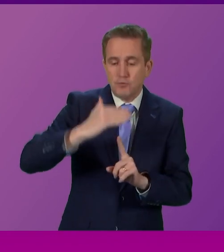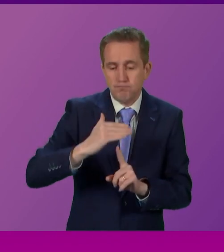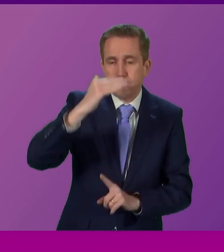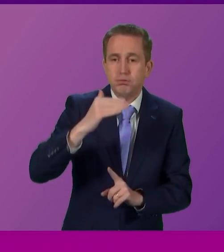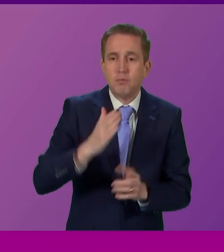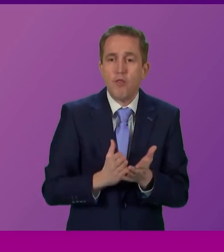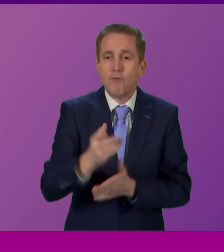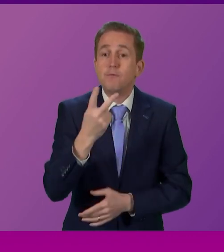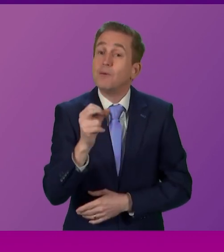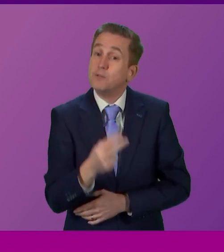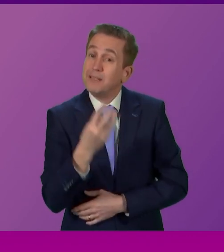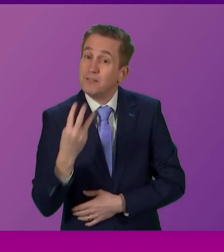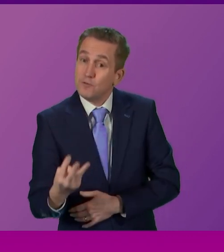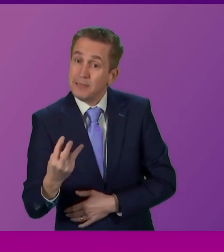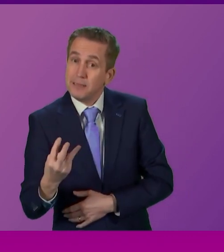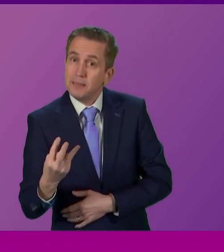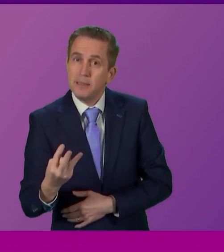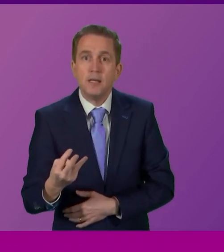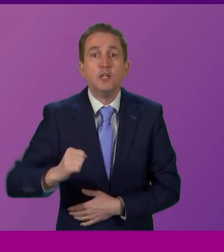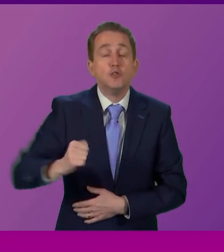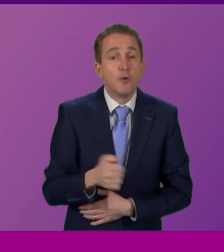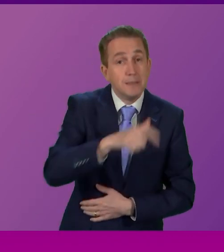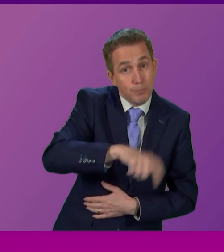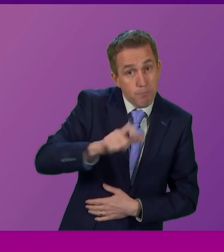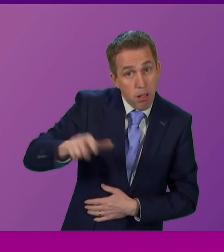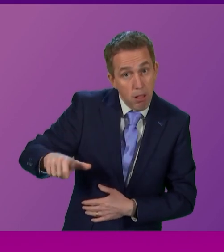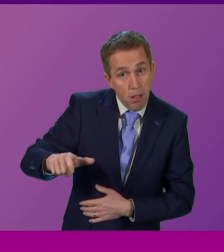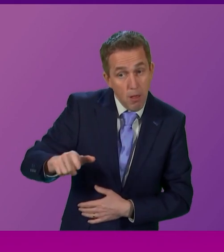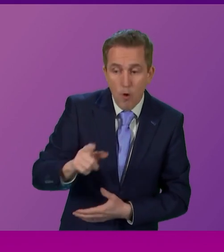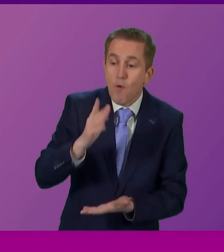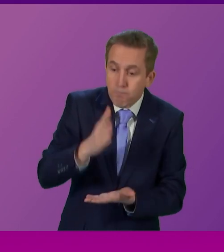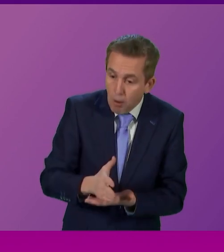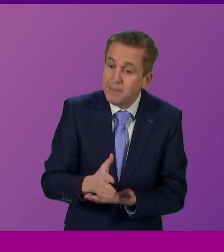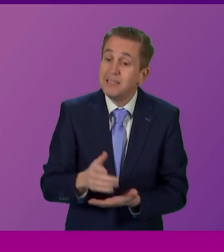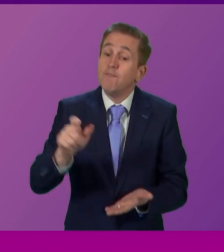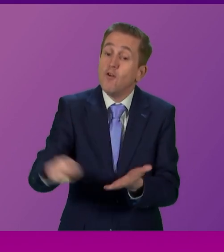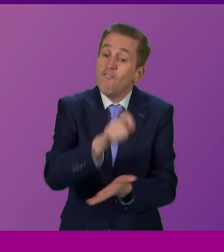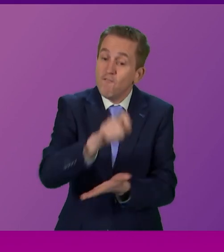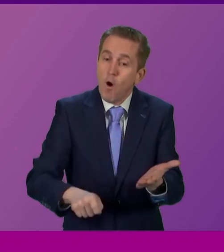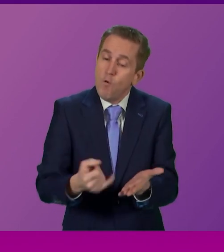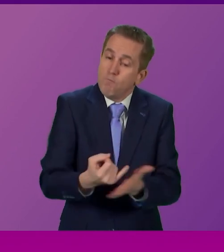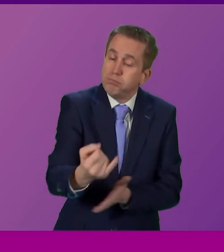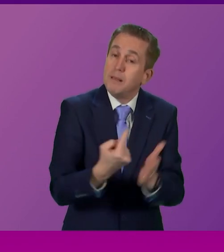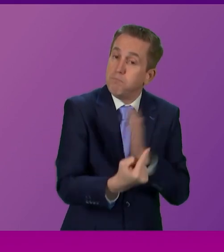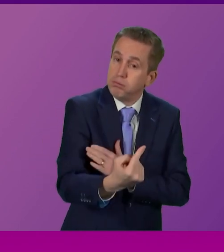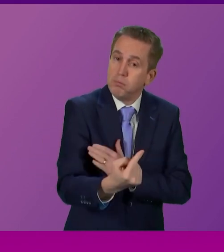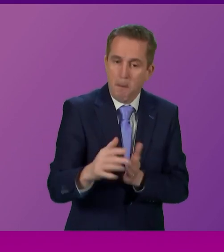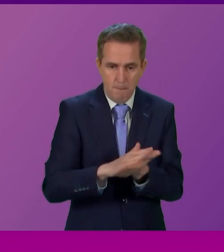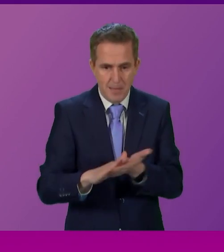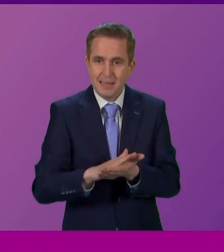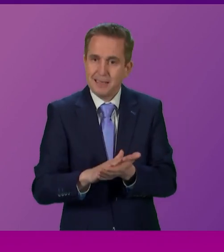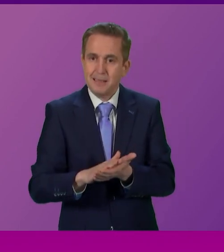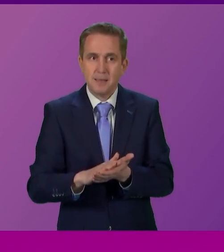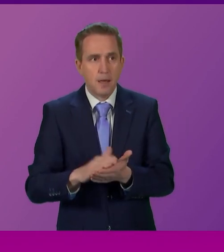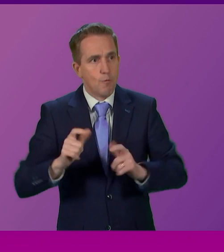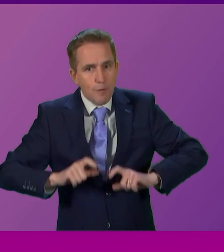2023. People in Scotland were promised that a no vote would secure Scotland's place in